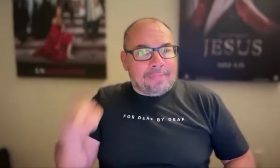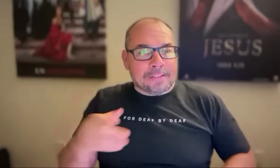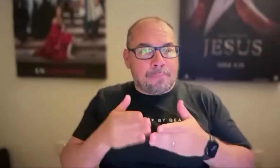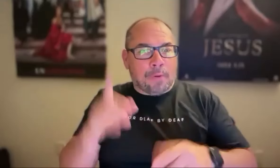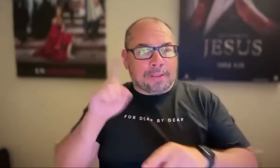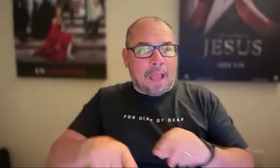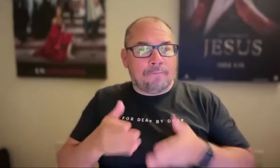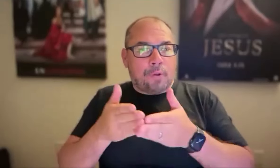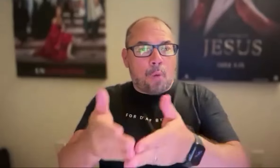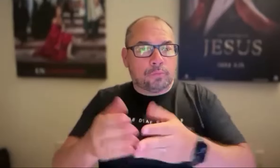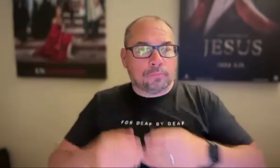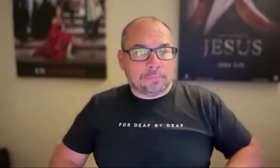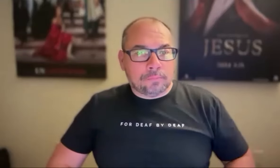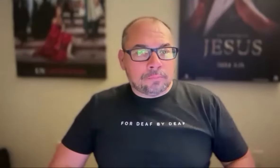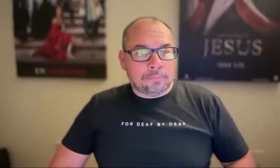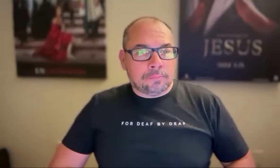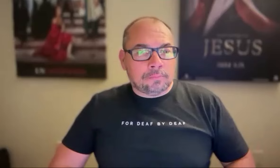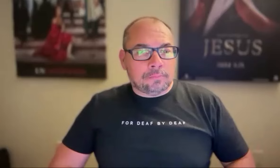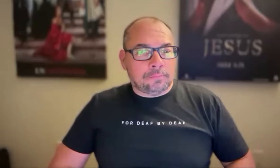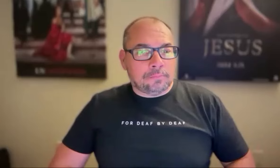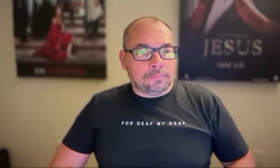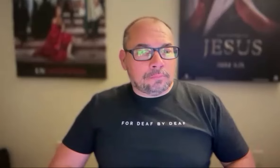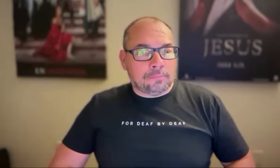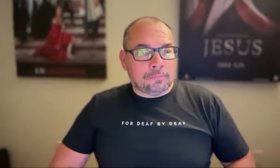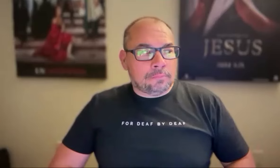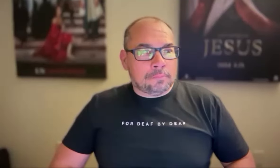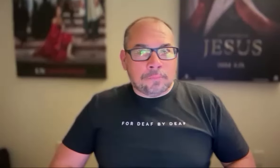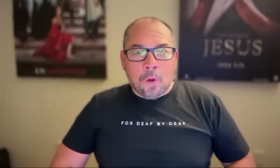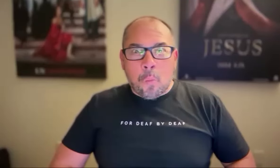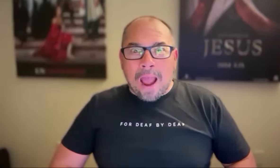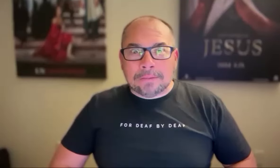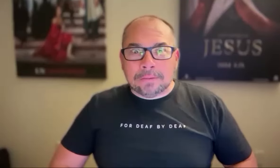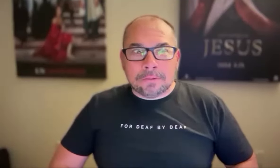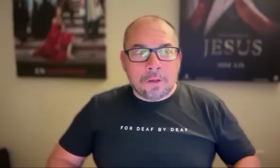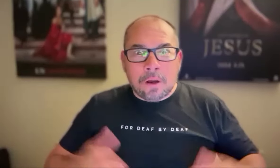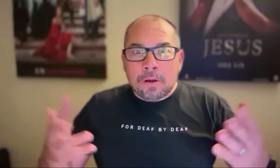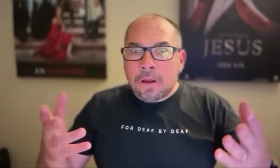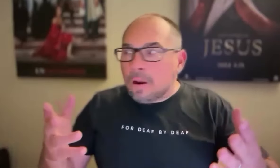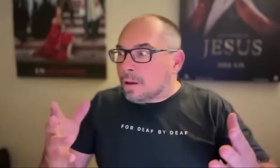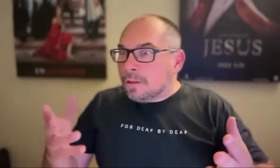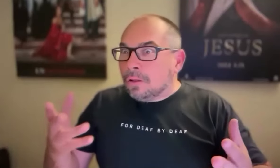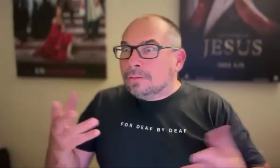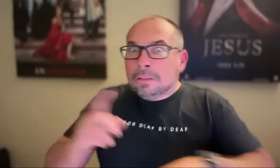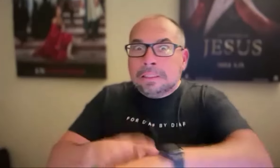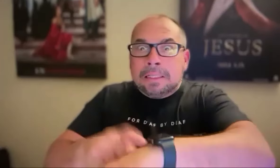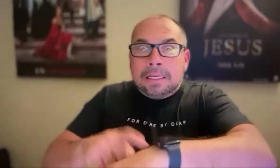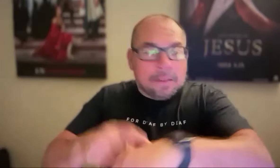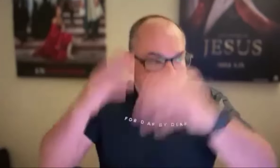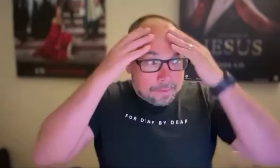And I said, what? We don't have the time for this, not the float. And so we dropped everything with